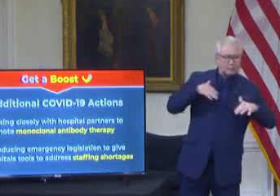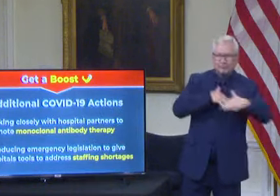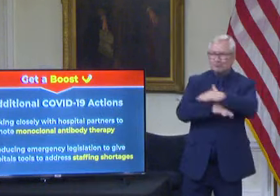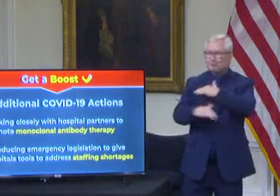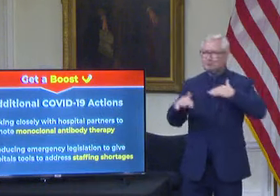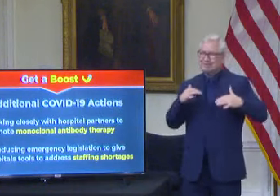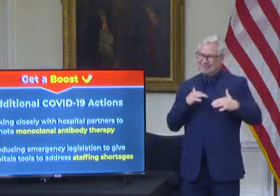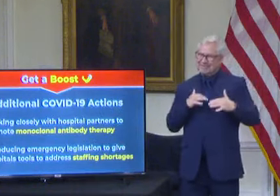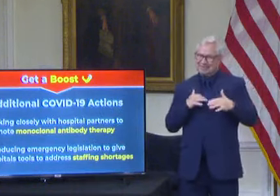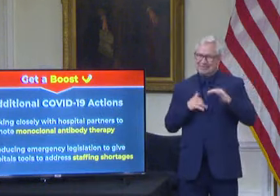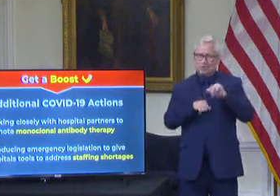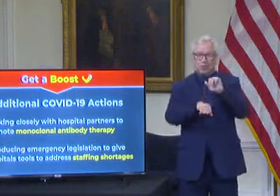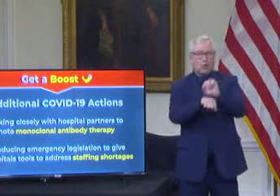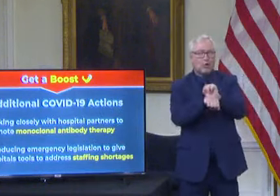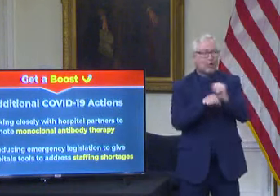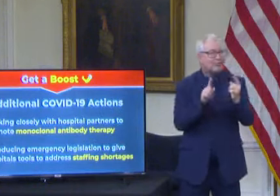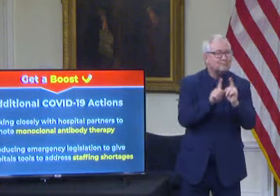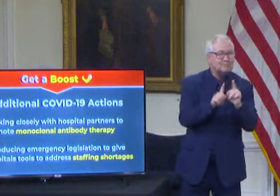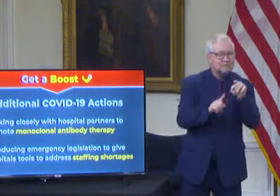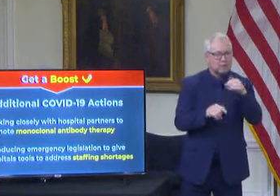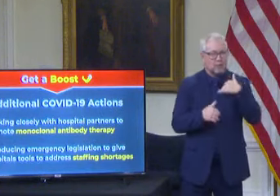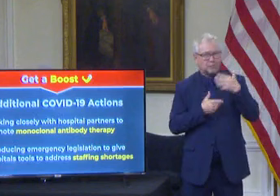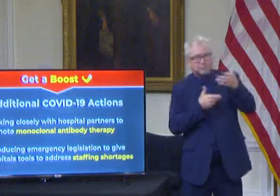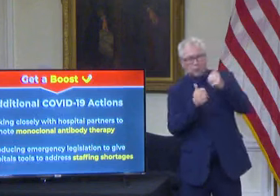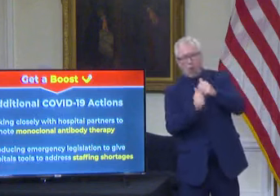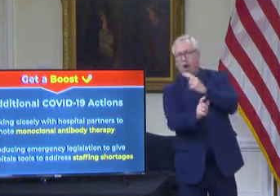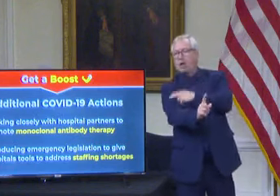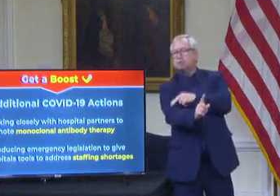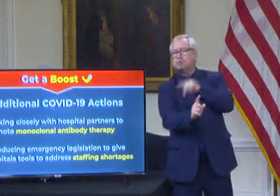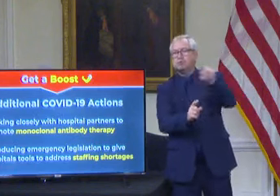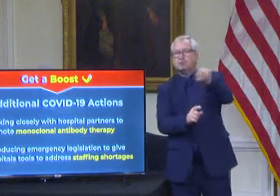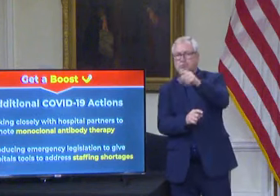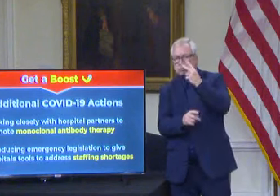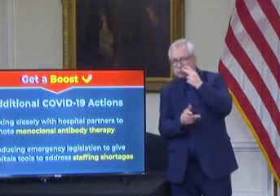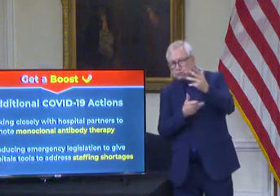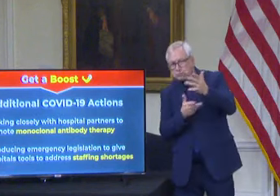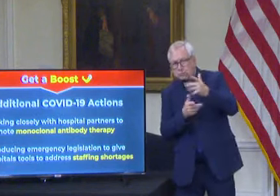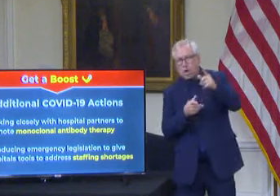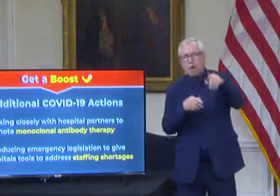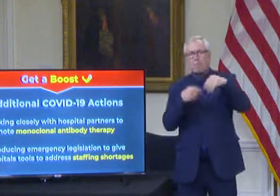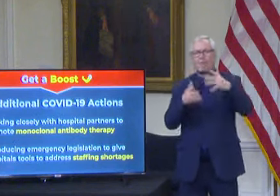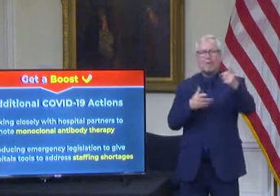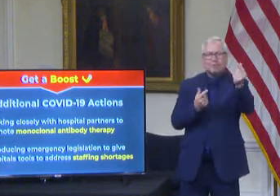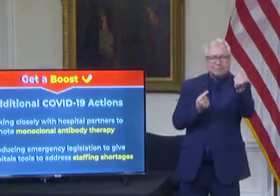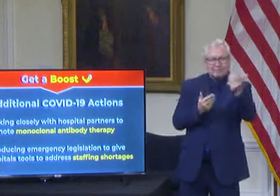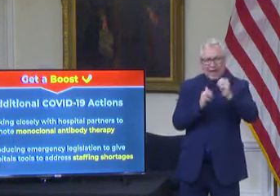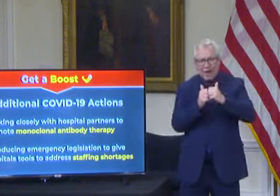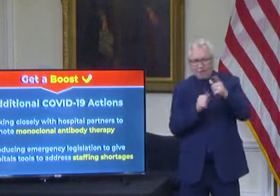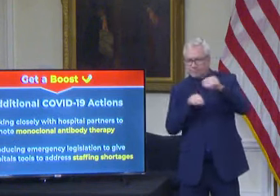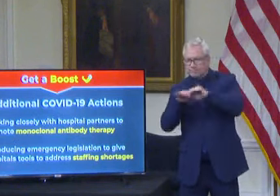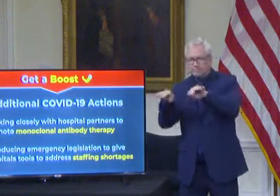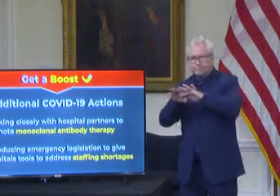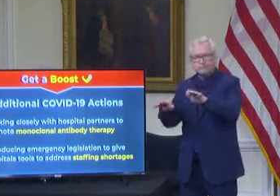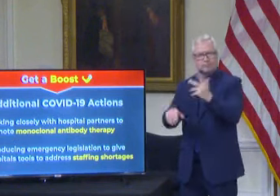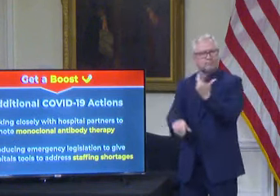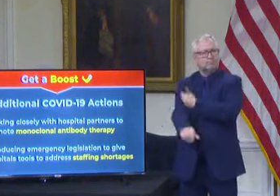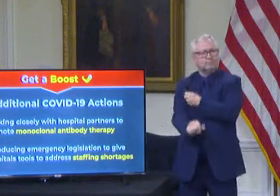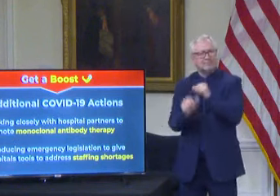closely with our hospital partners to make sure providers are aggressively offering monoclonal antibody therapy.